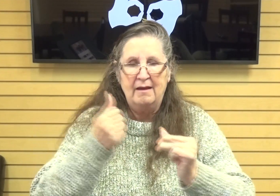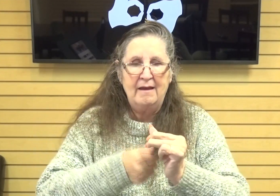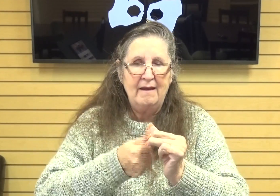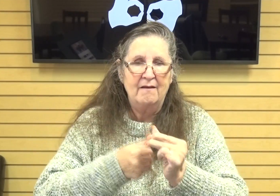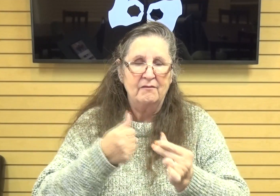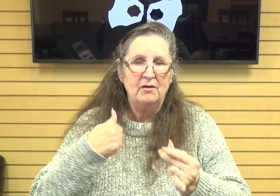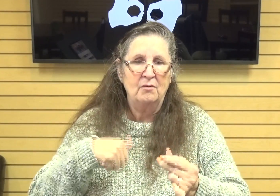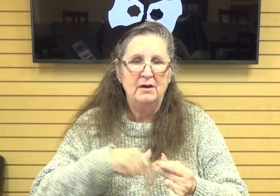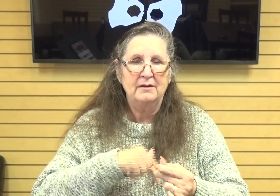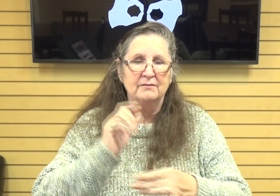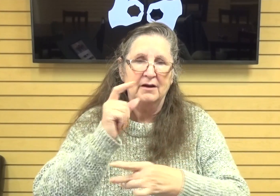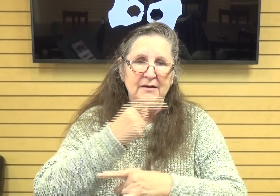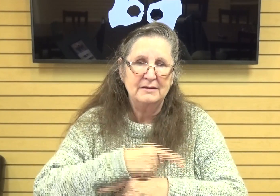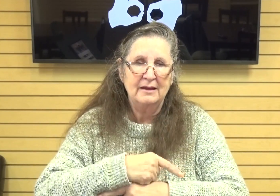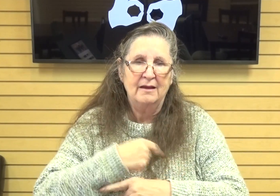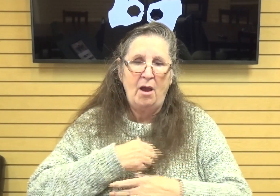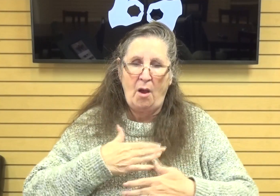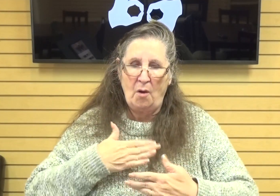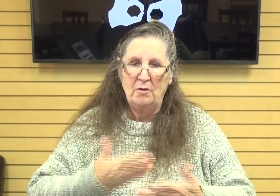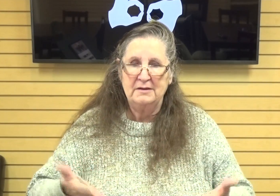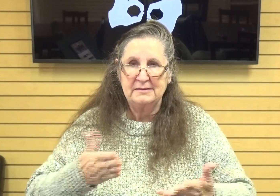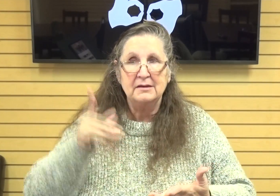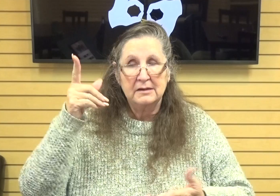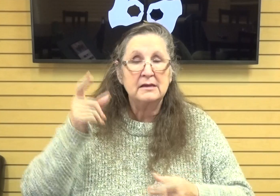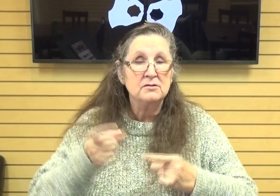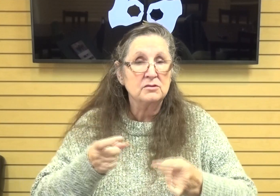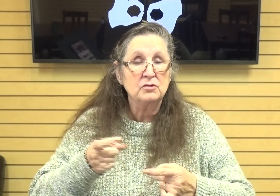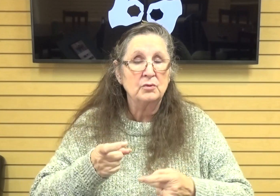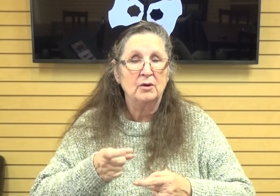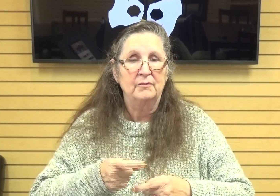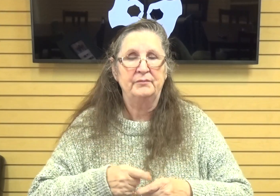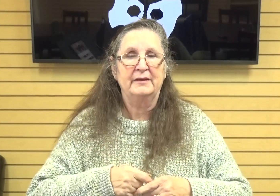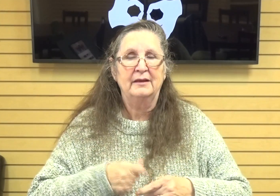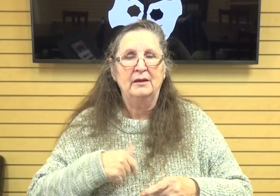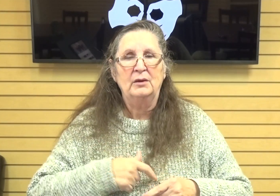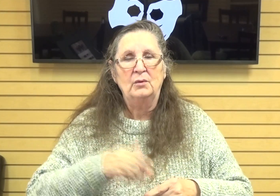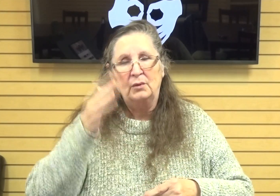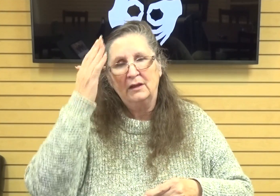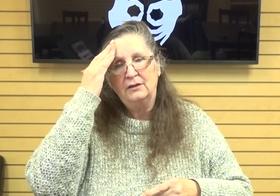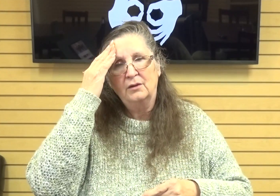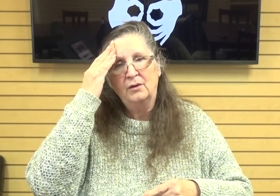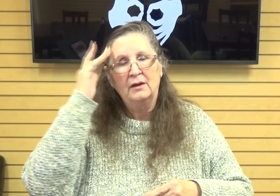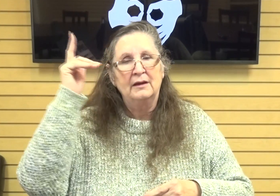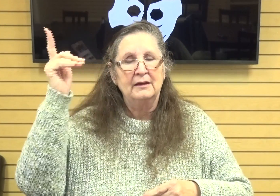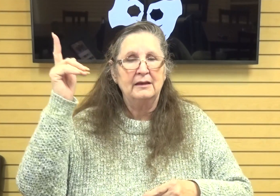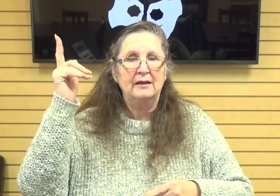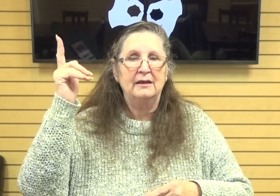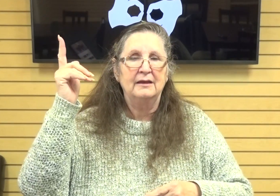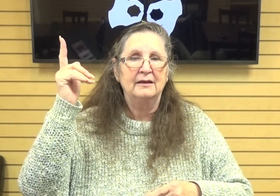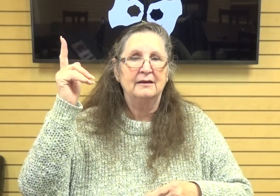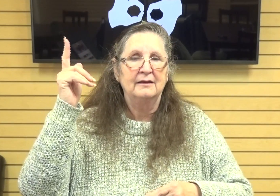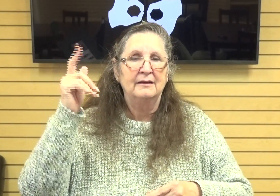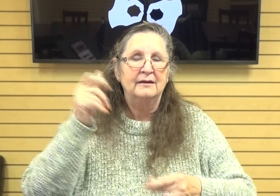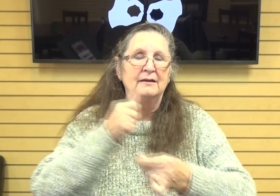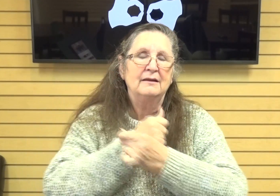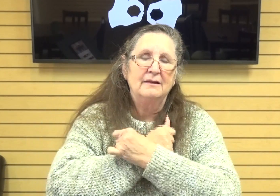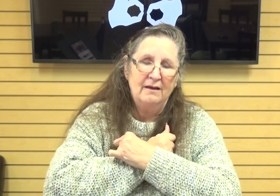of our days our breaths here on earth and when we just know that that he is lovingly taking